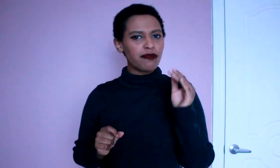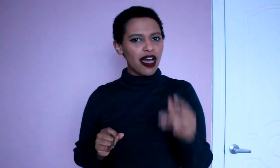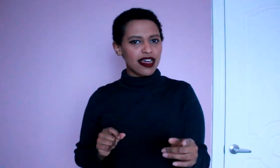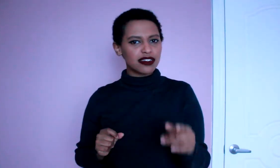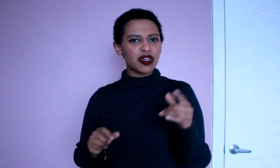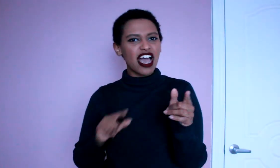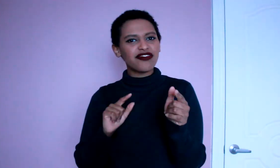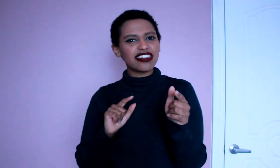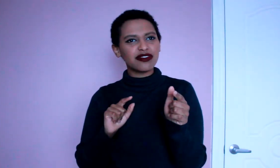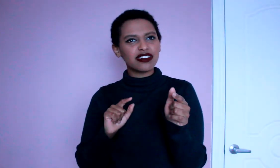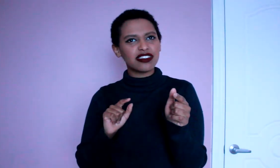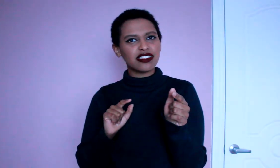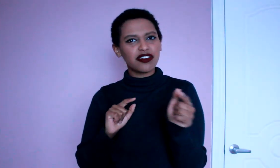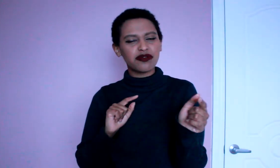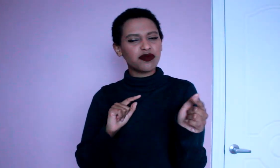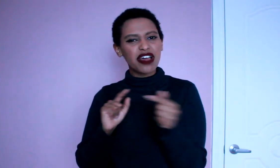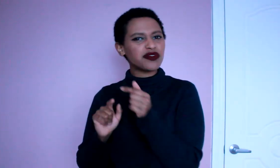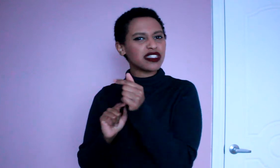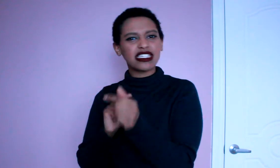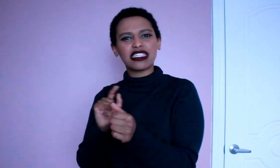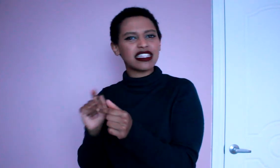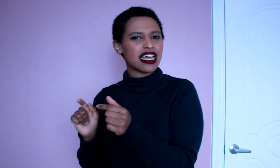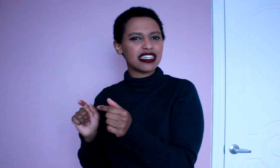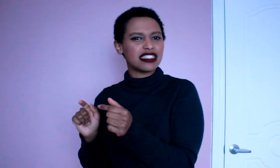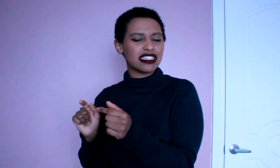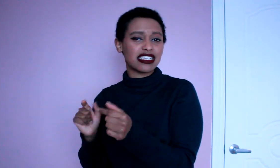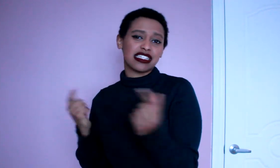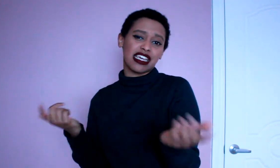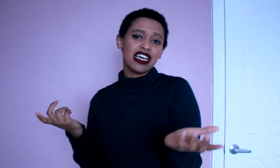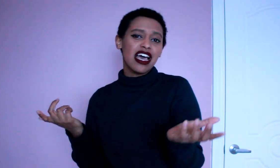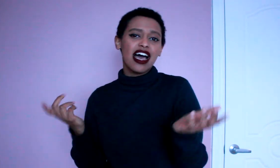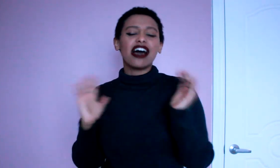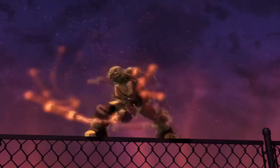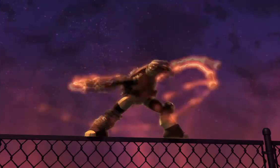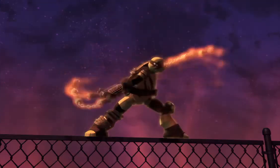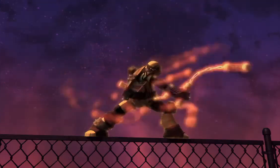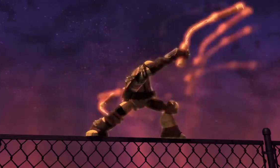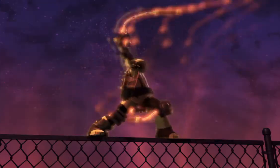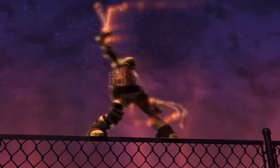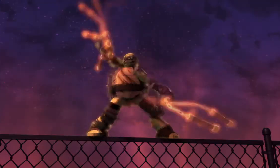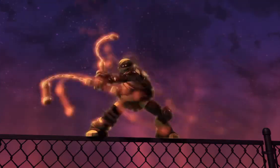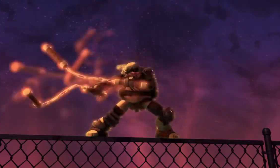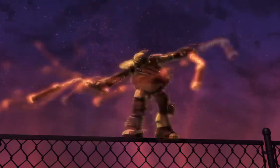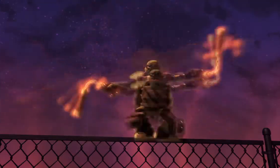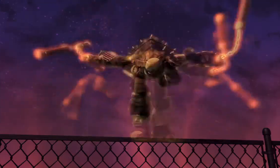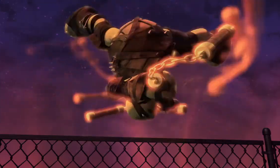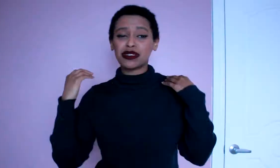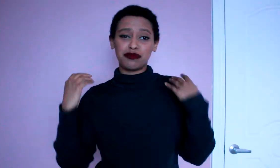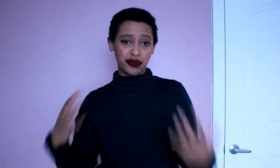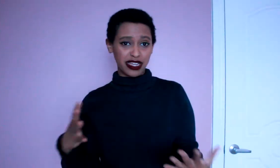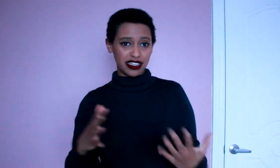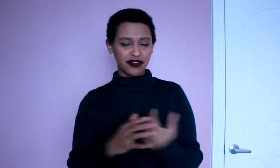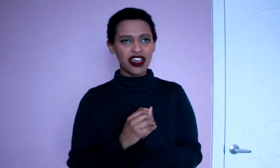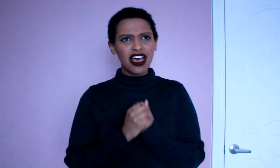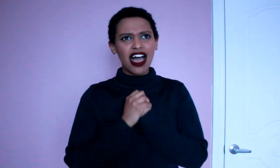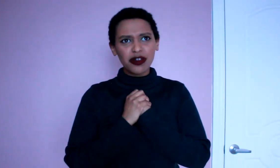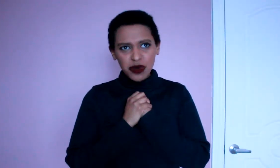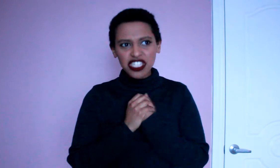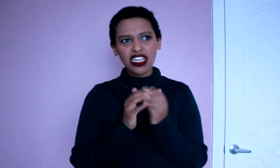but we haven't just there we haven't really seen that consistently this episode we saw it again that was impressive I wish they